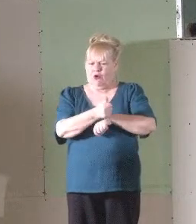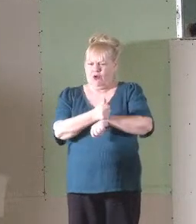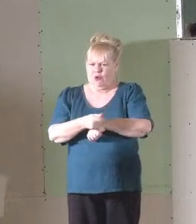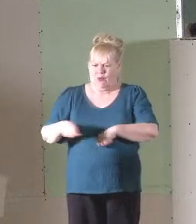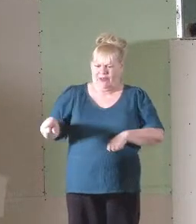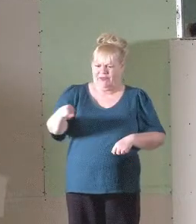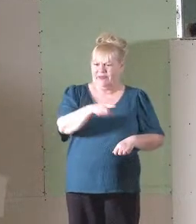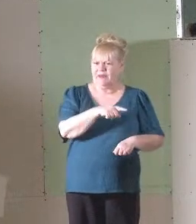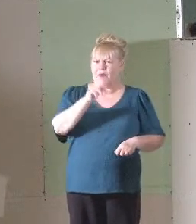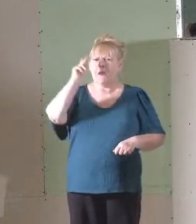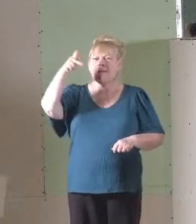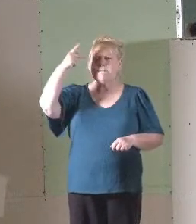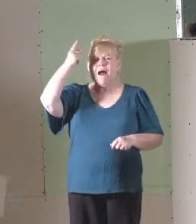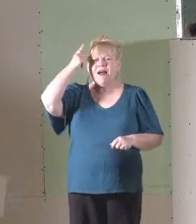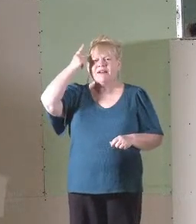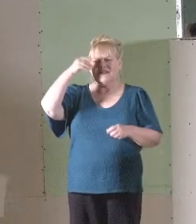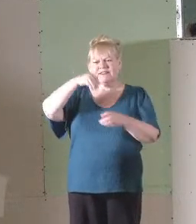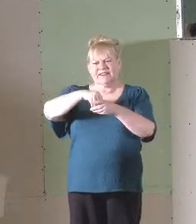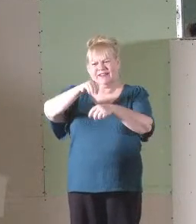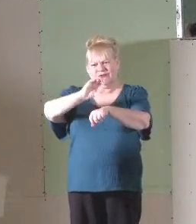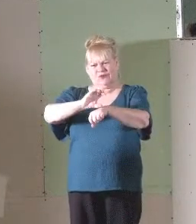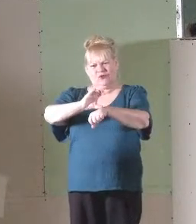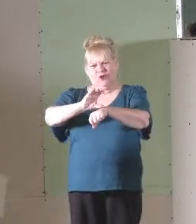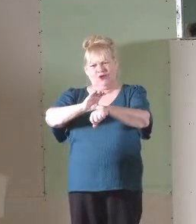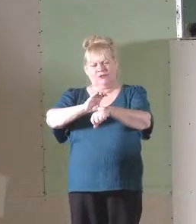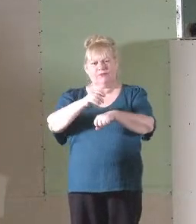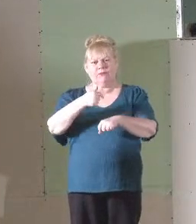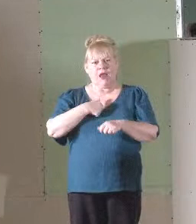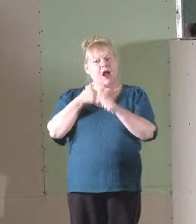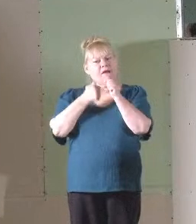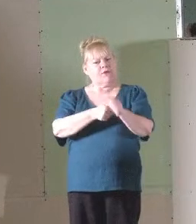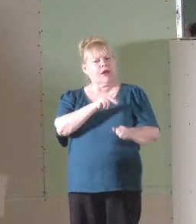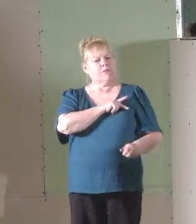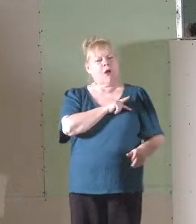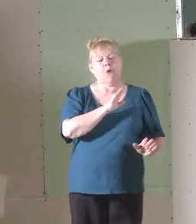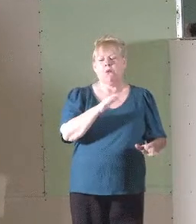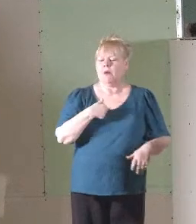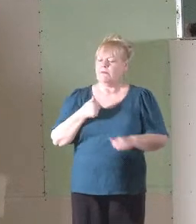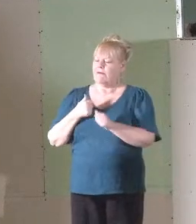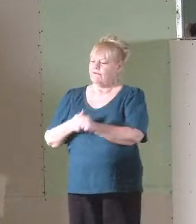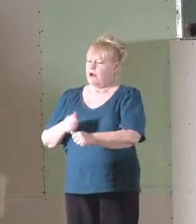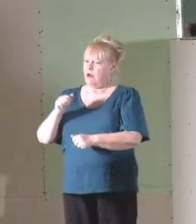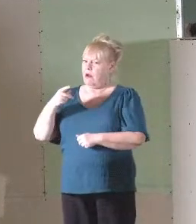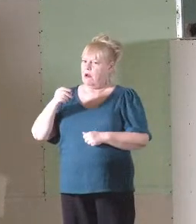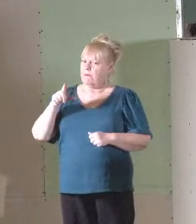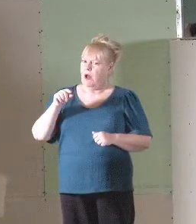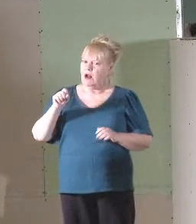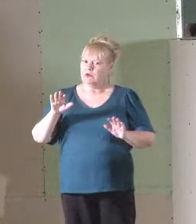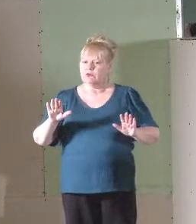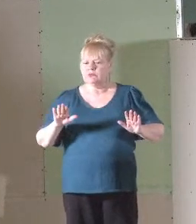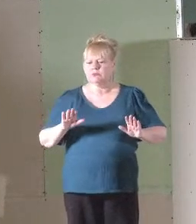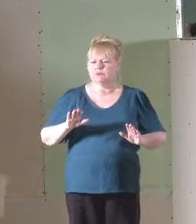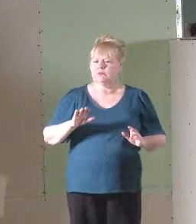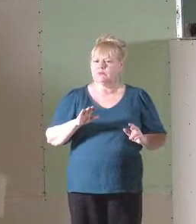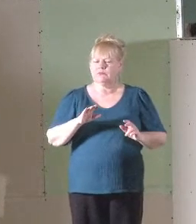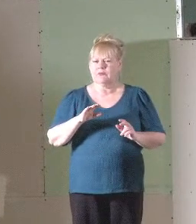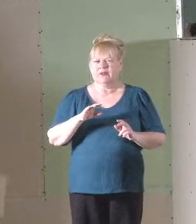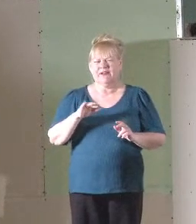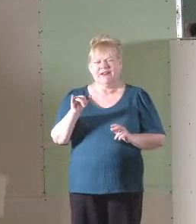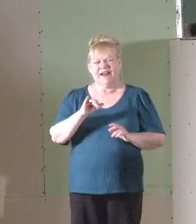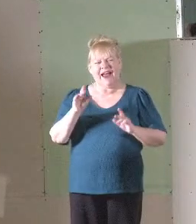people of playing politics in the church. I'm following Paul. Well, I'm following Apollos. They're acting like mere